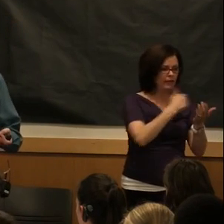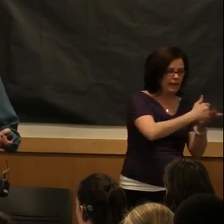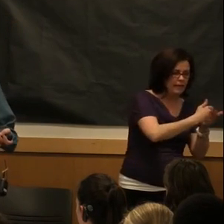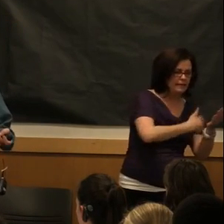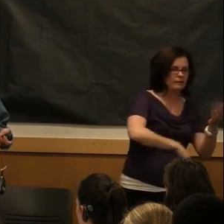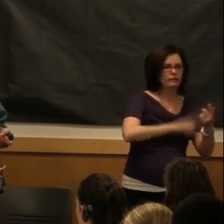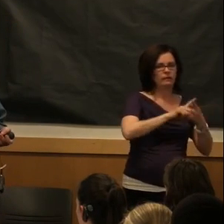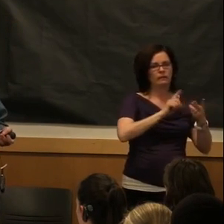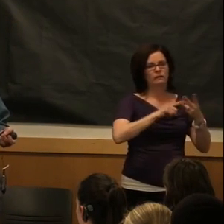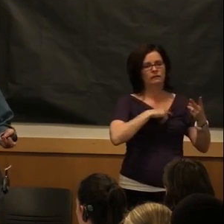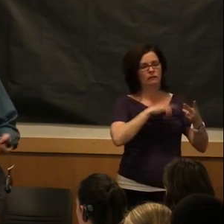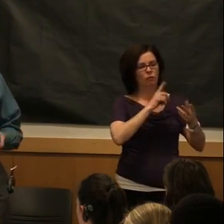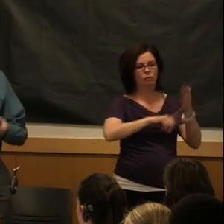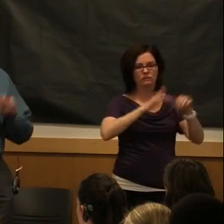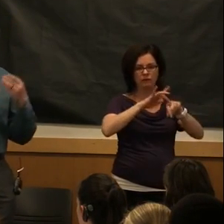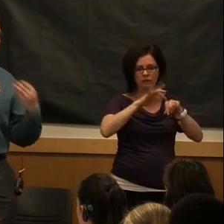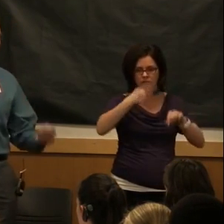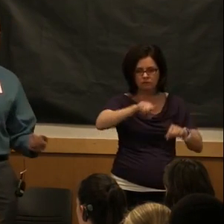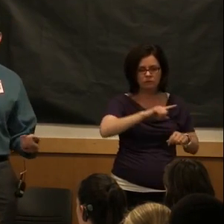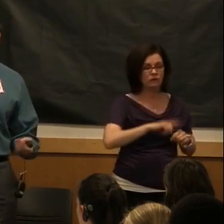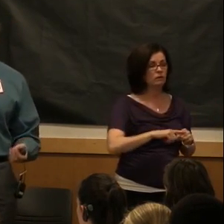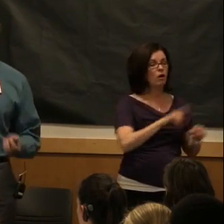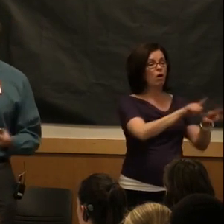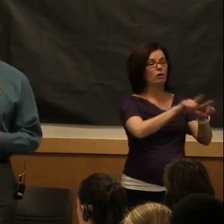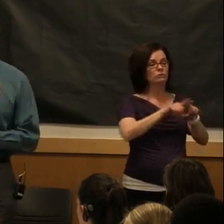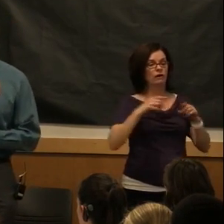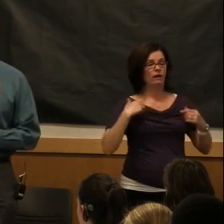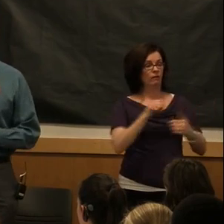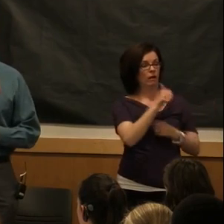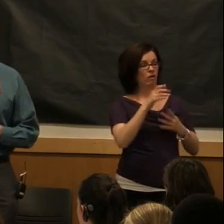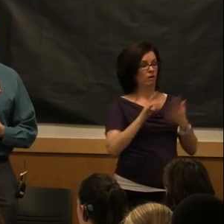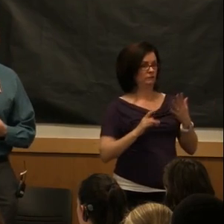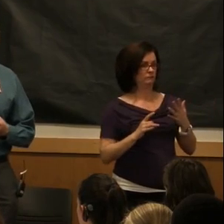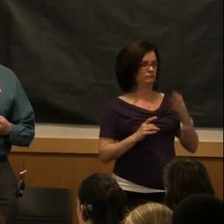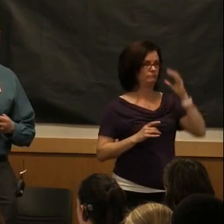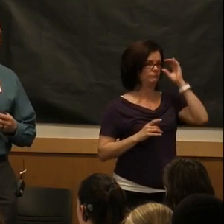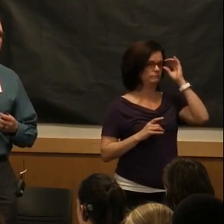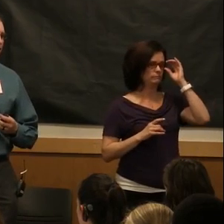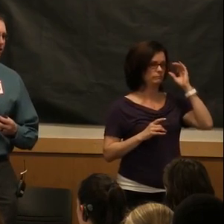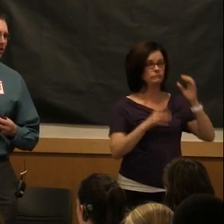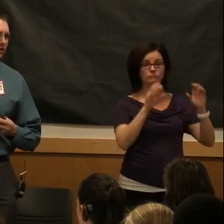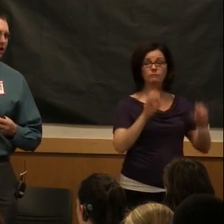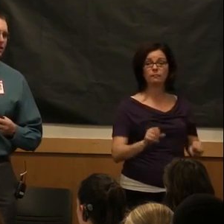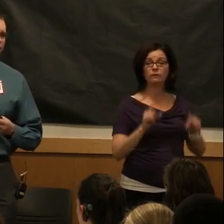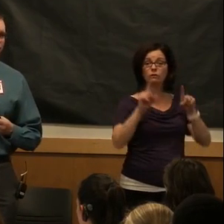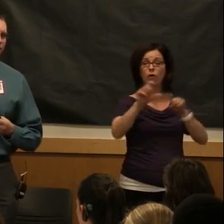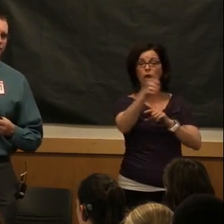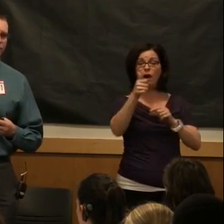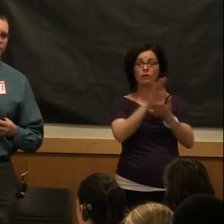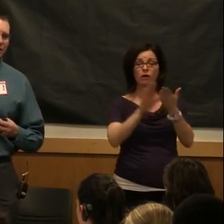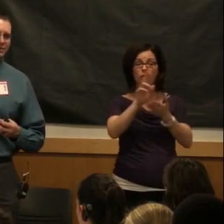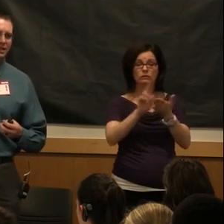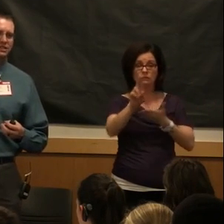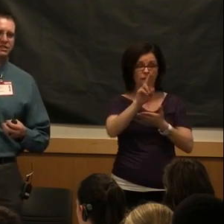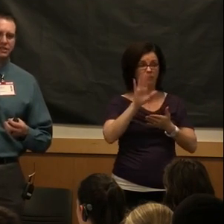there, and what's available to you. There's also the option in there that you can go to other colleges and universities' websites because